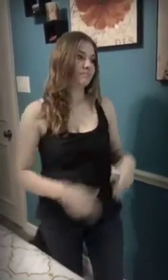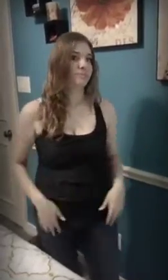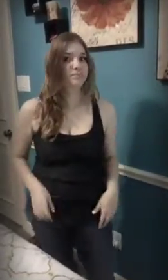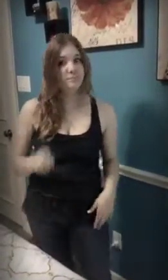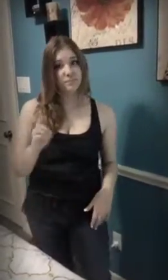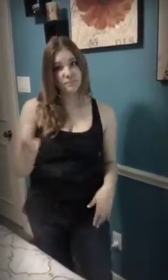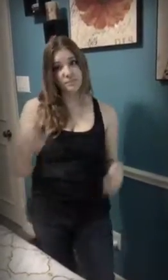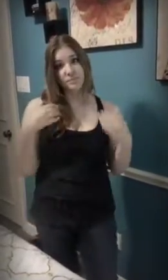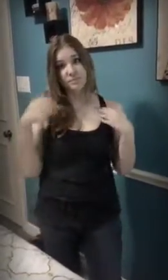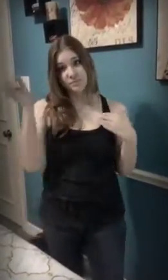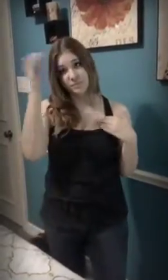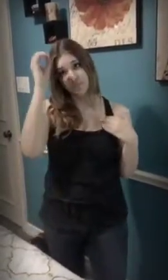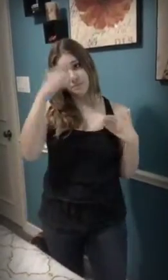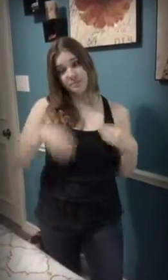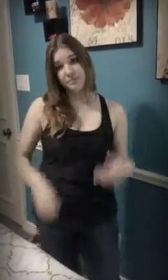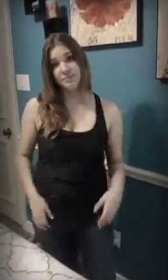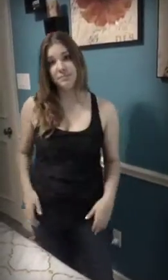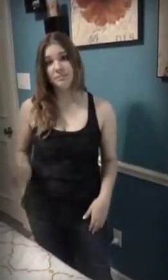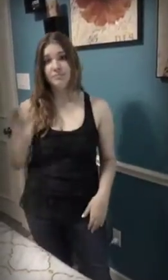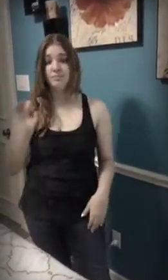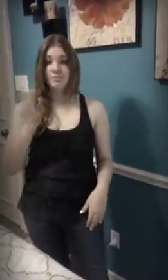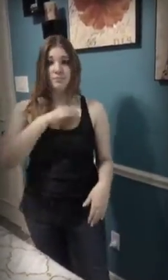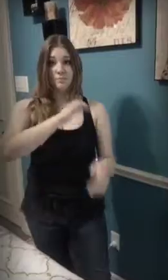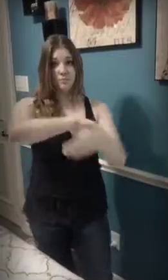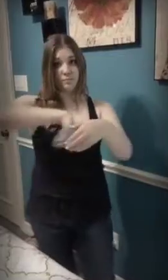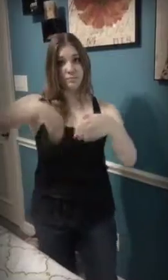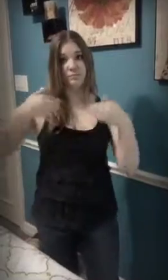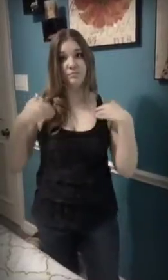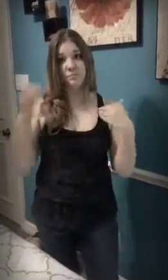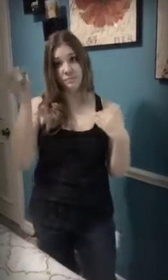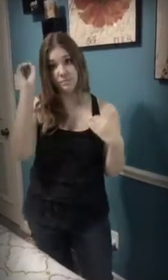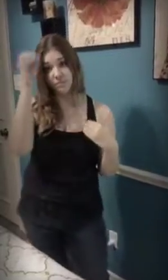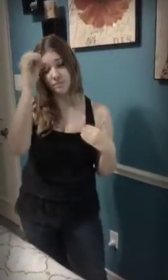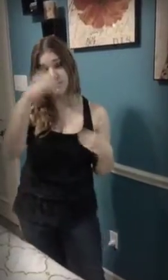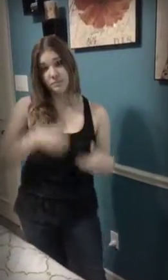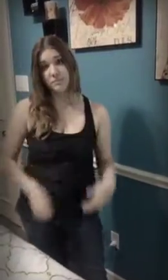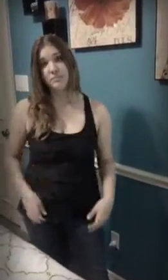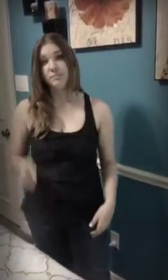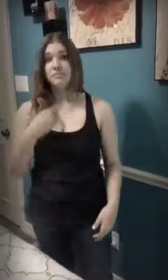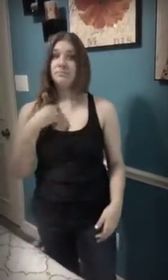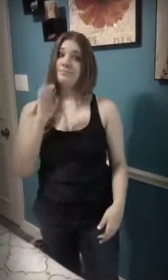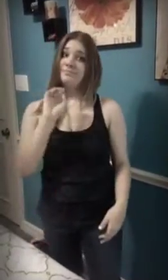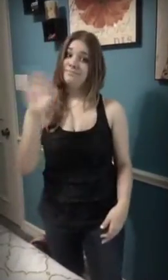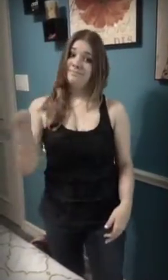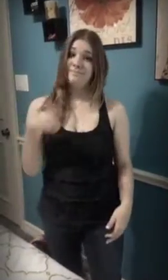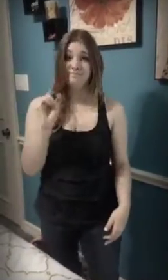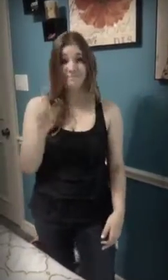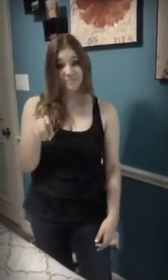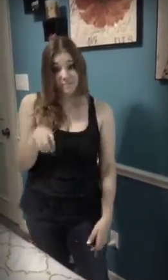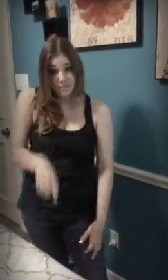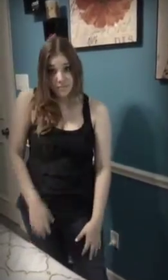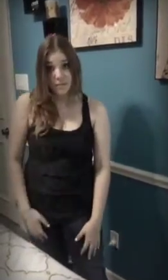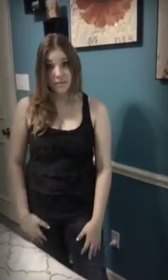by You've got opinions, man, we're all entitled to them But I never asked